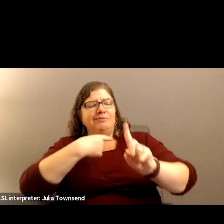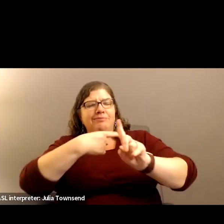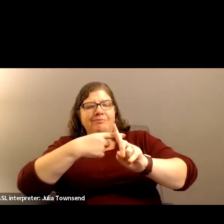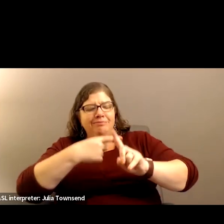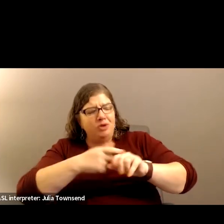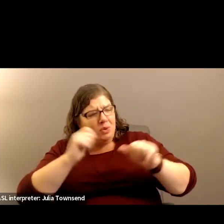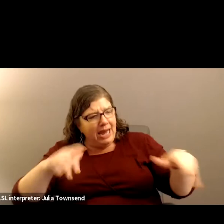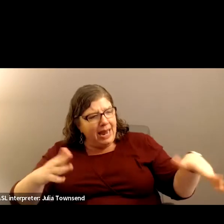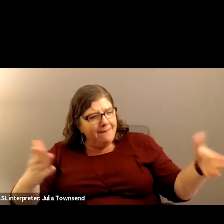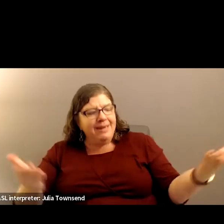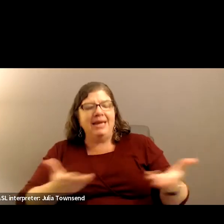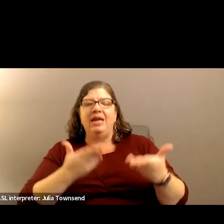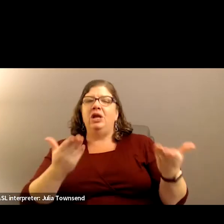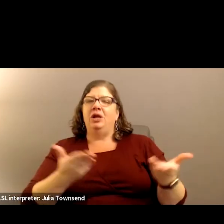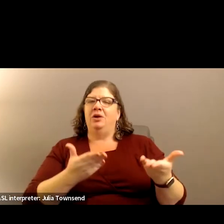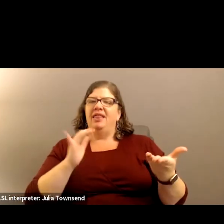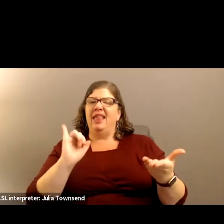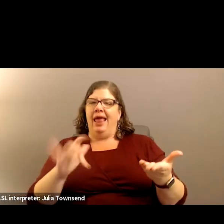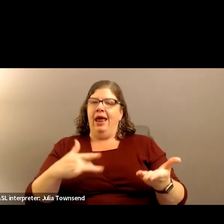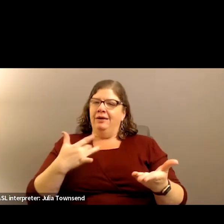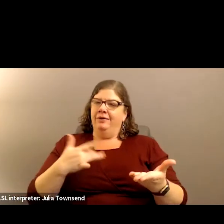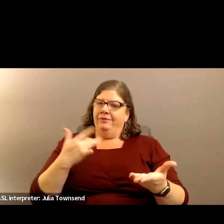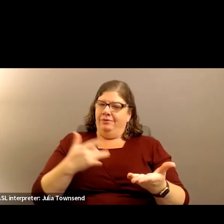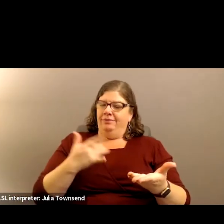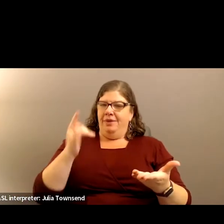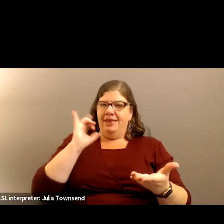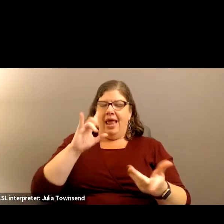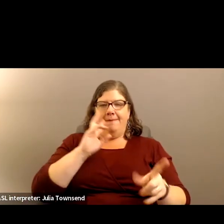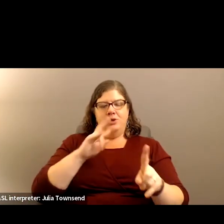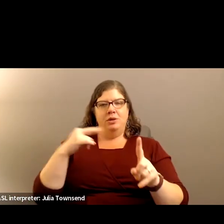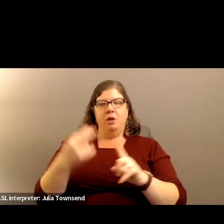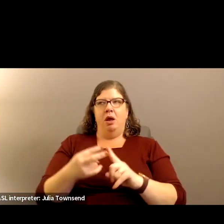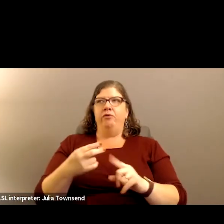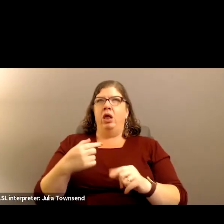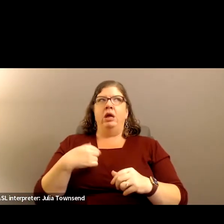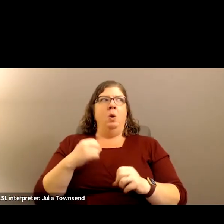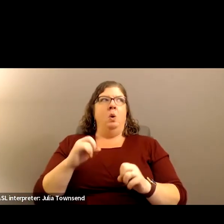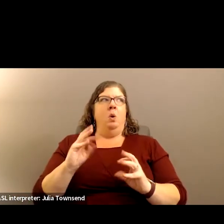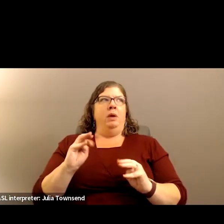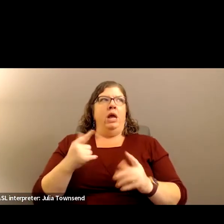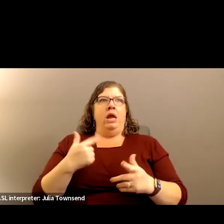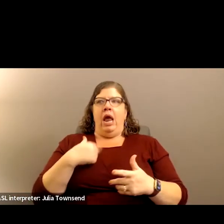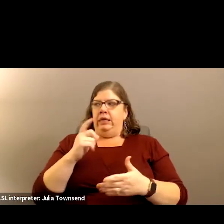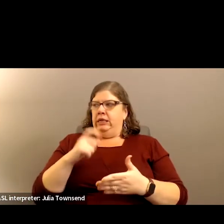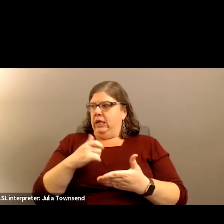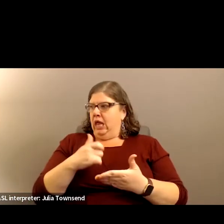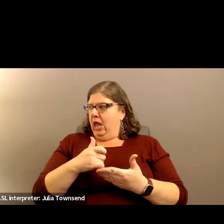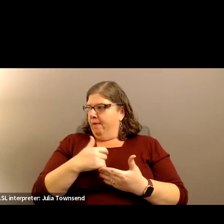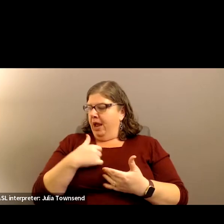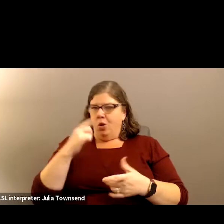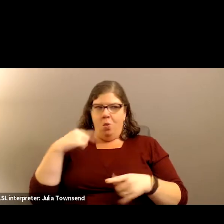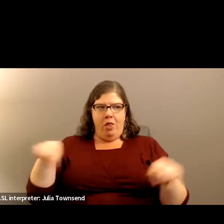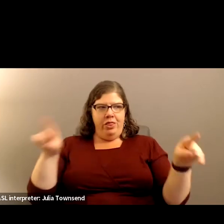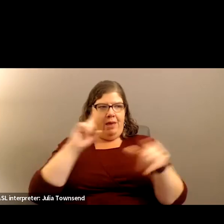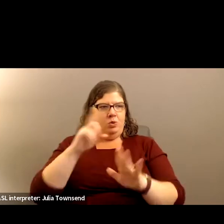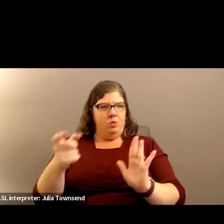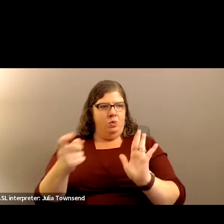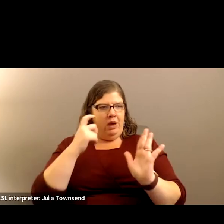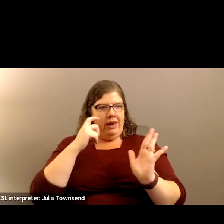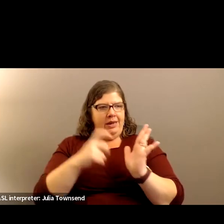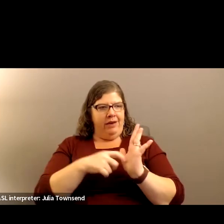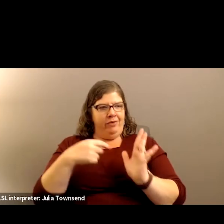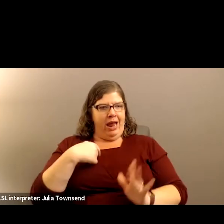here because of that, you know, perception like, oh, my God, I need help, but I don't want to be identified as